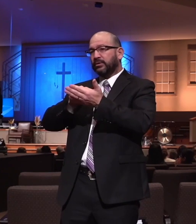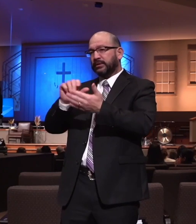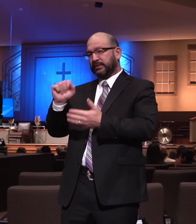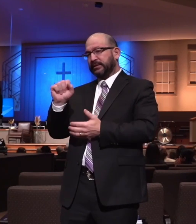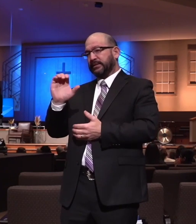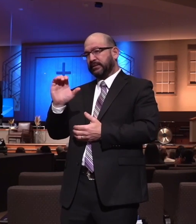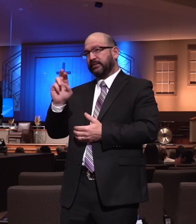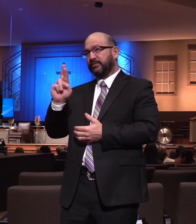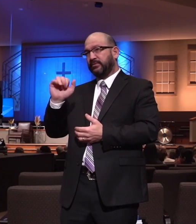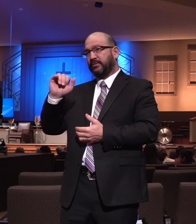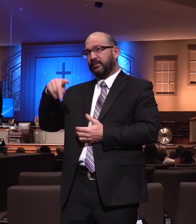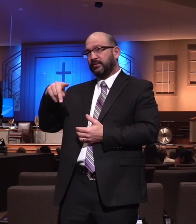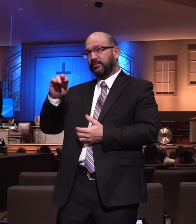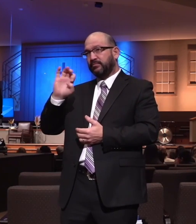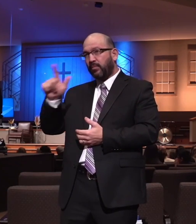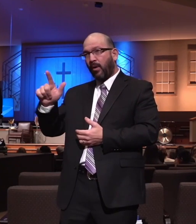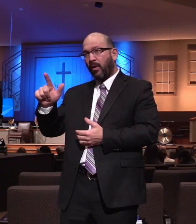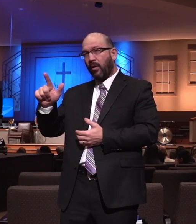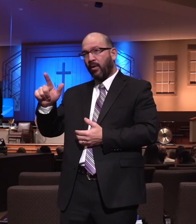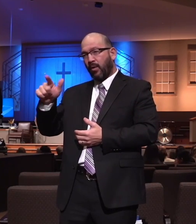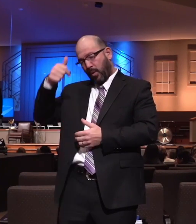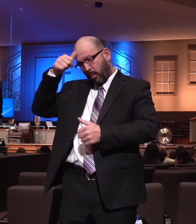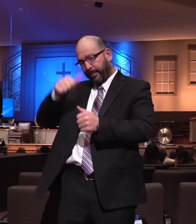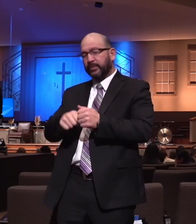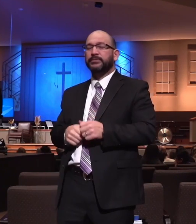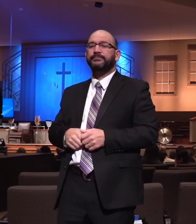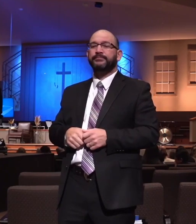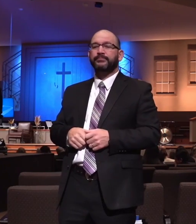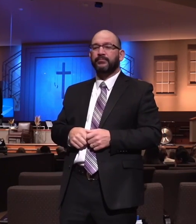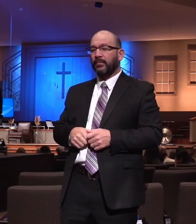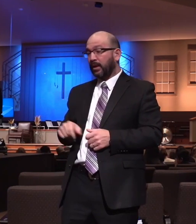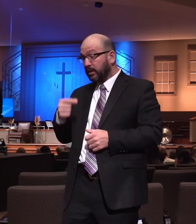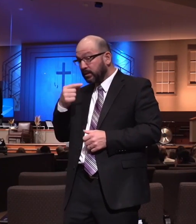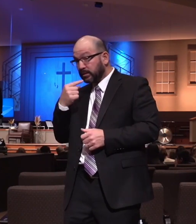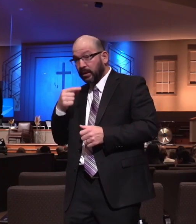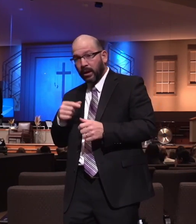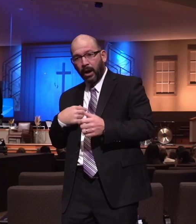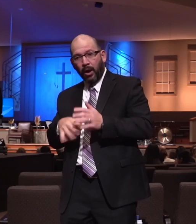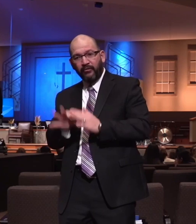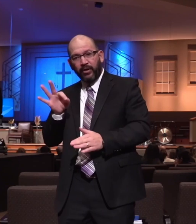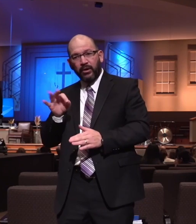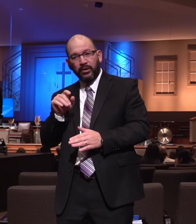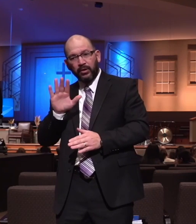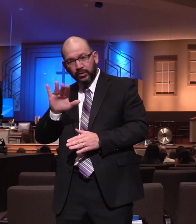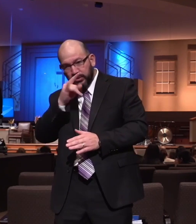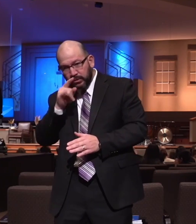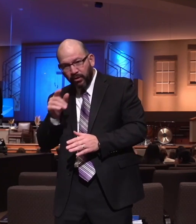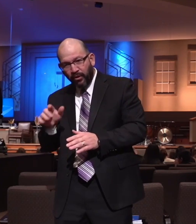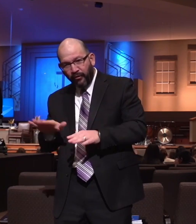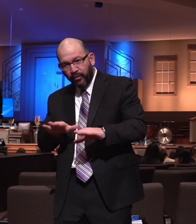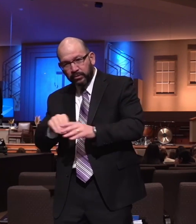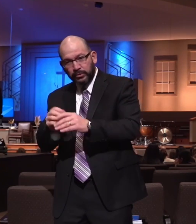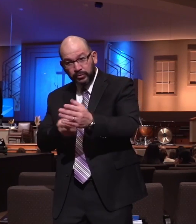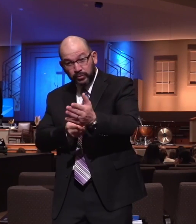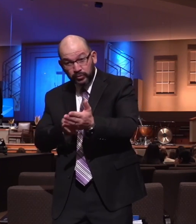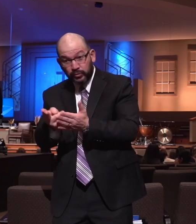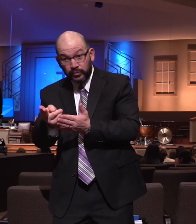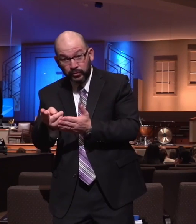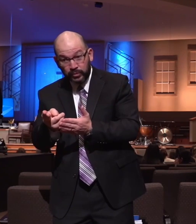what was it that was revealed to Him? Notice verse 4. I rejoice greatly that I found of thy children walking in truth, as we